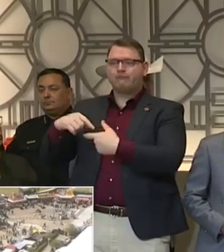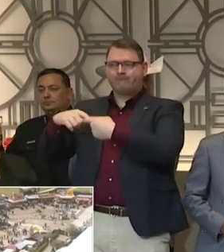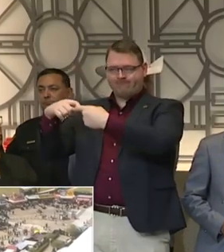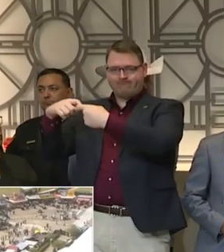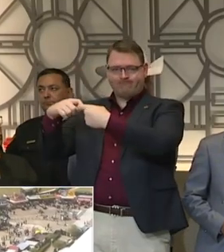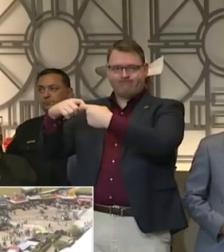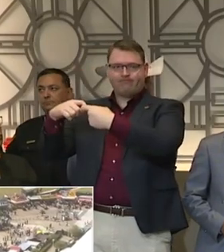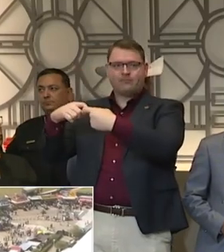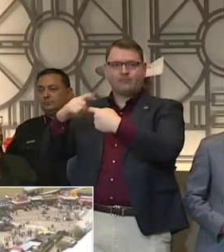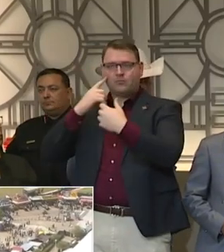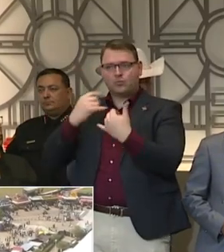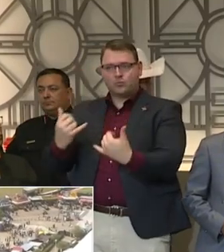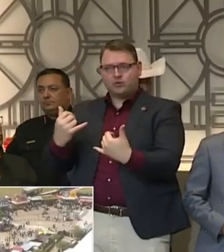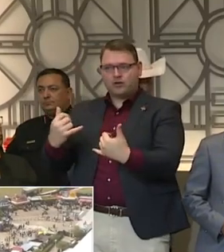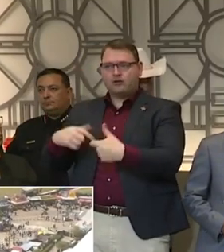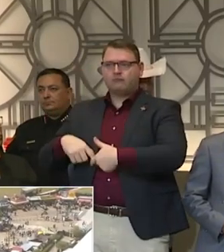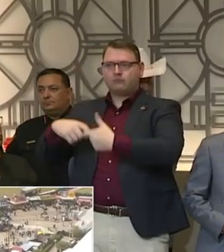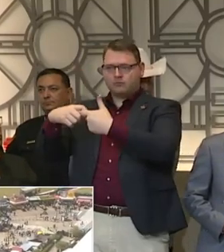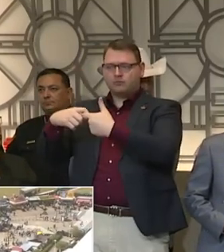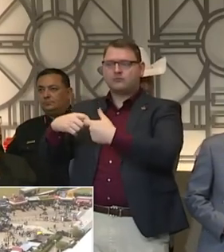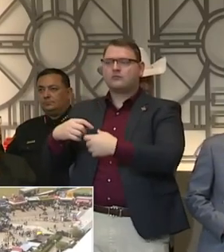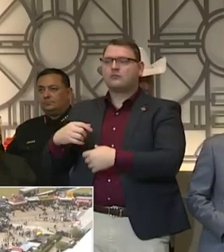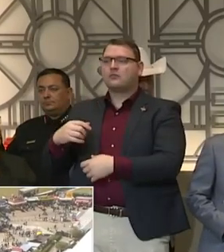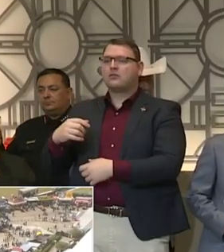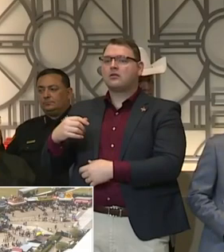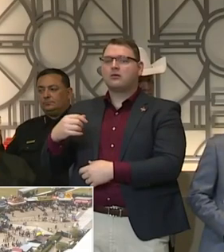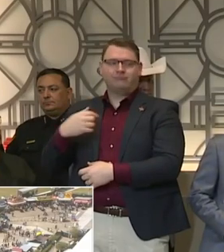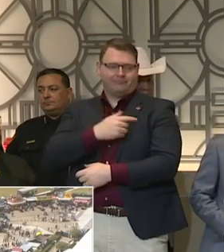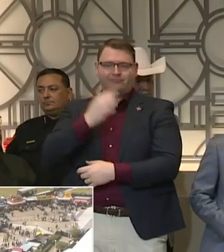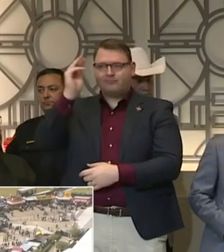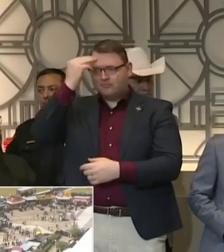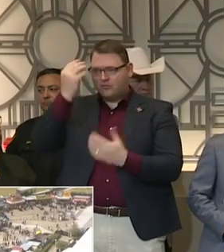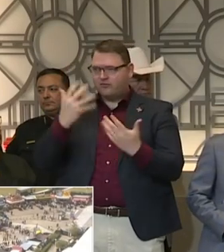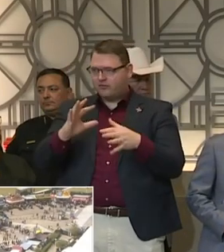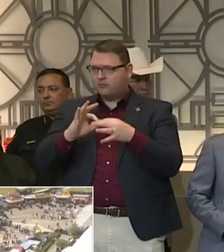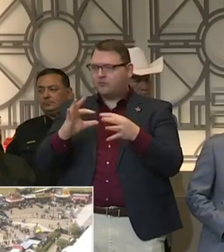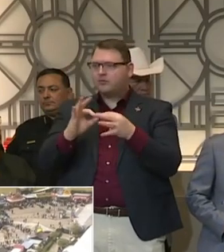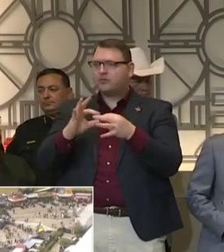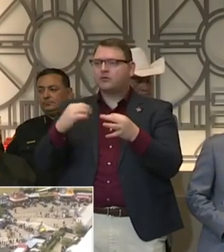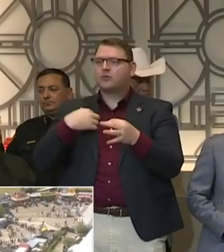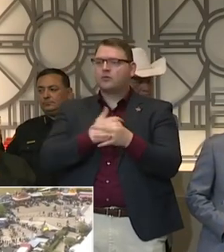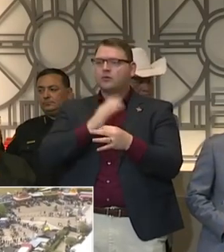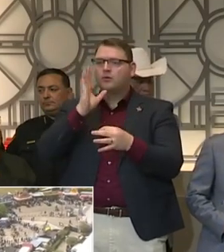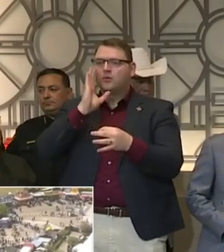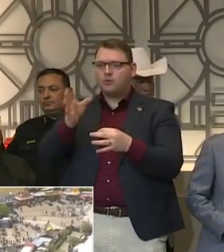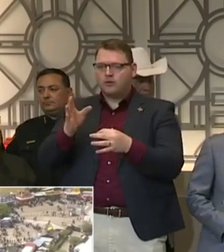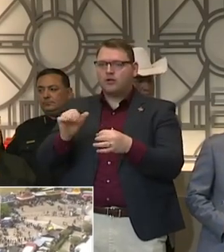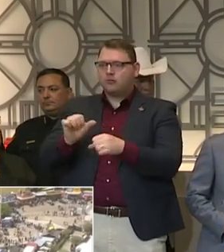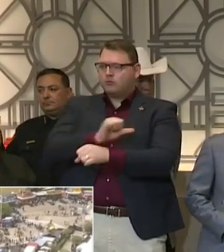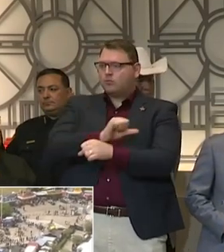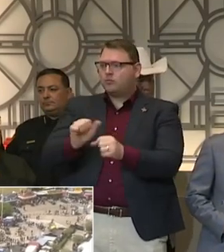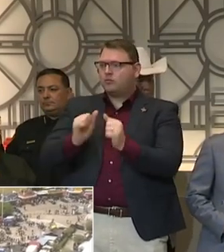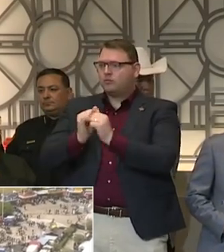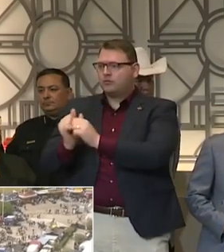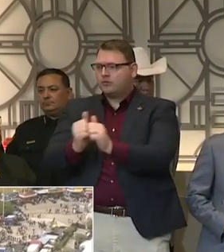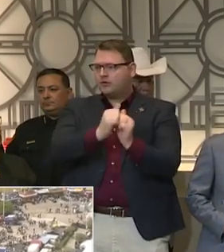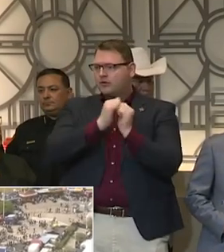we will be working together to assess what other steps need to be taken.